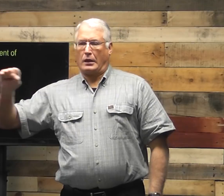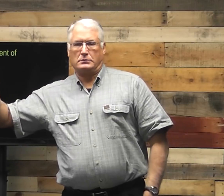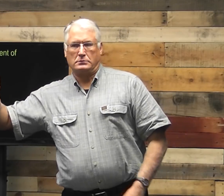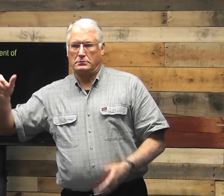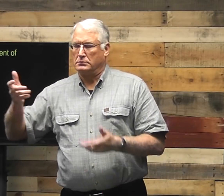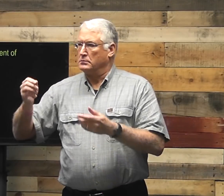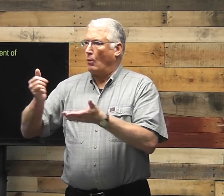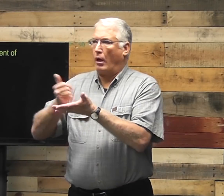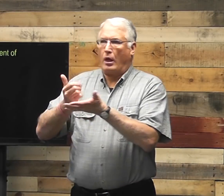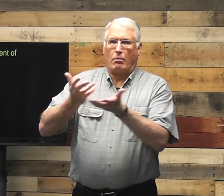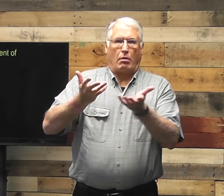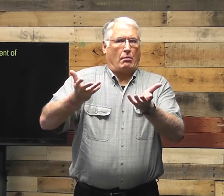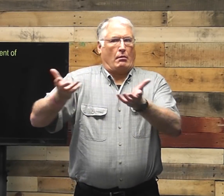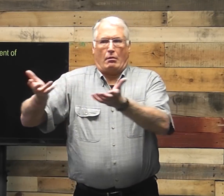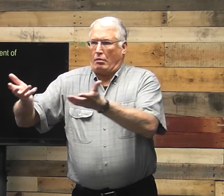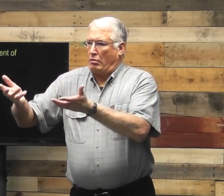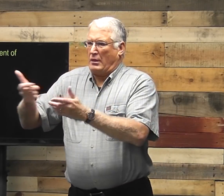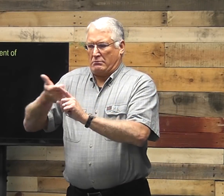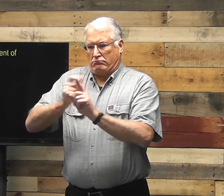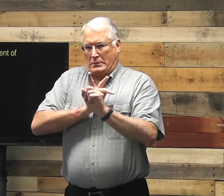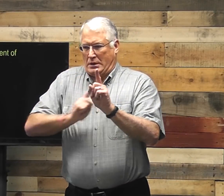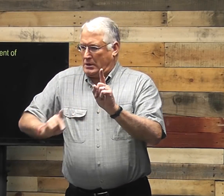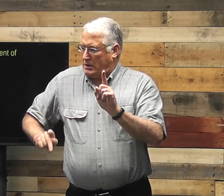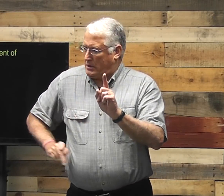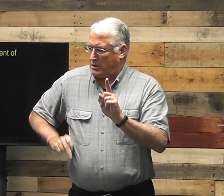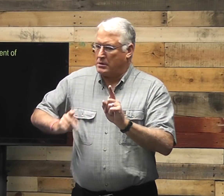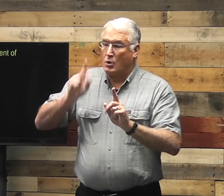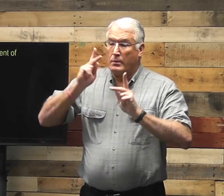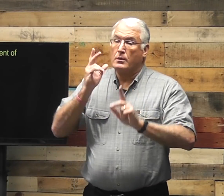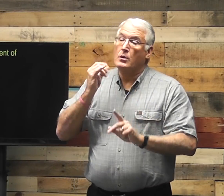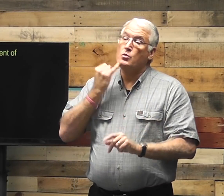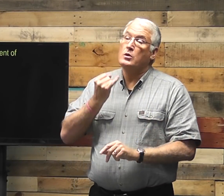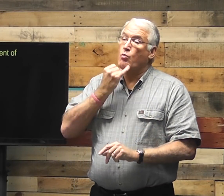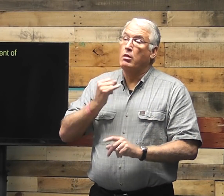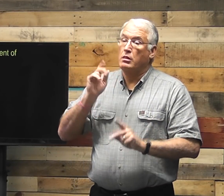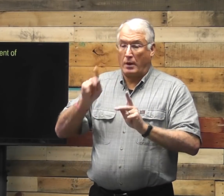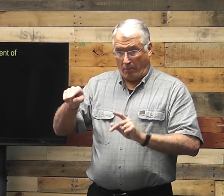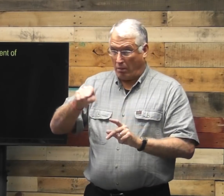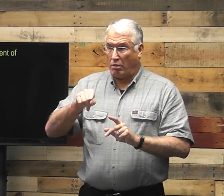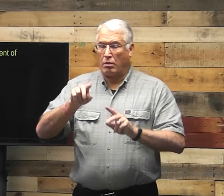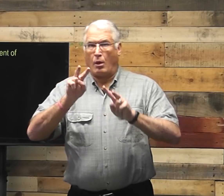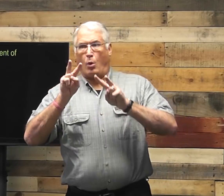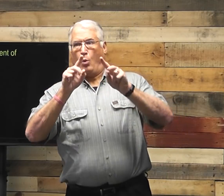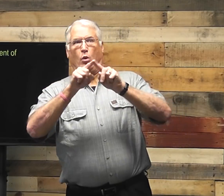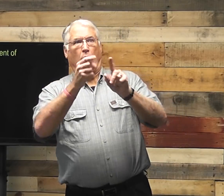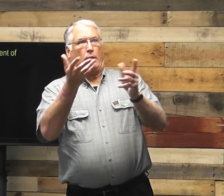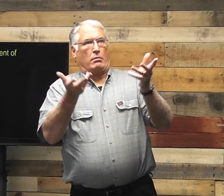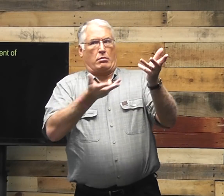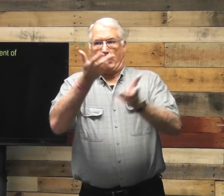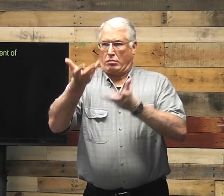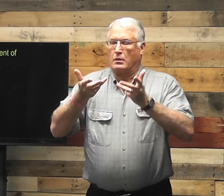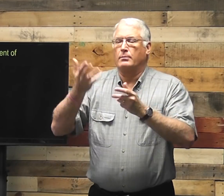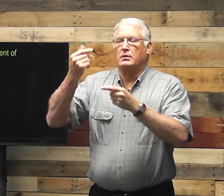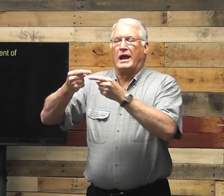He felt so very helpless. Himself was king. The people of Israel were looking to him